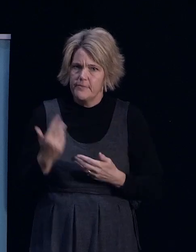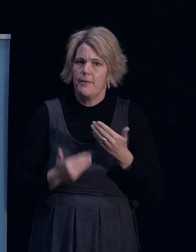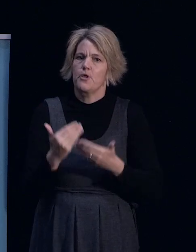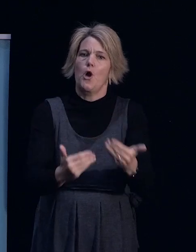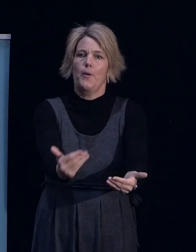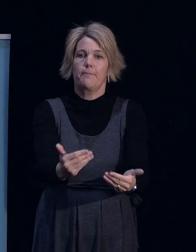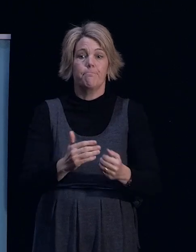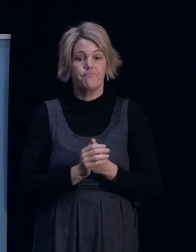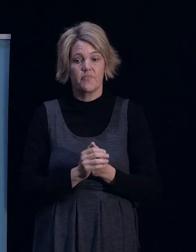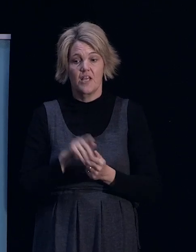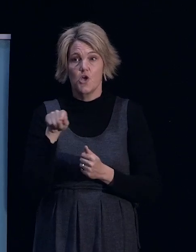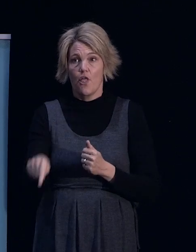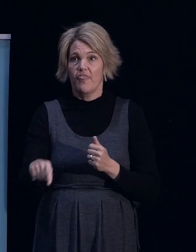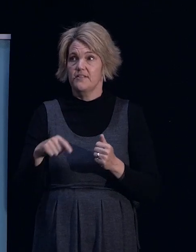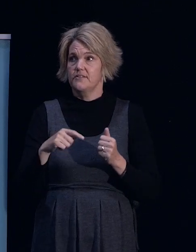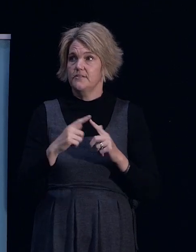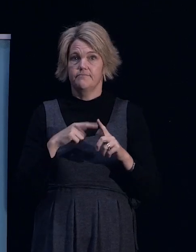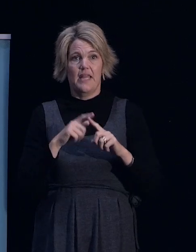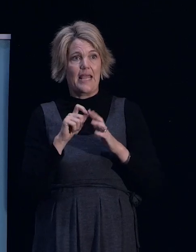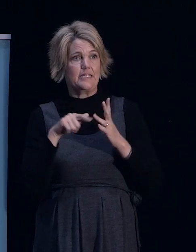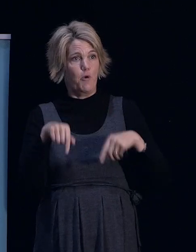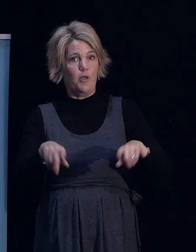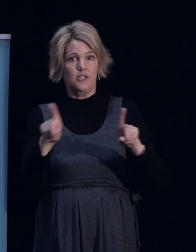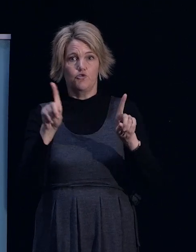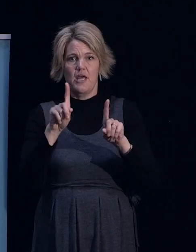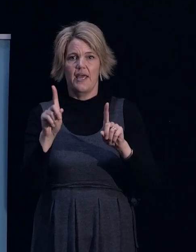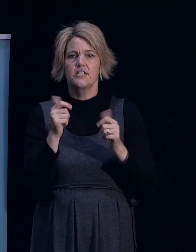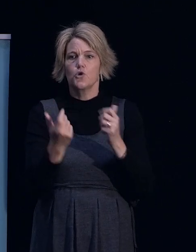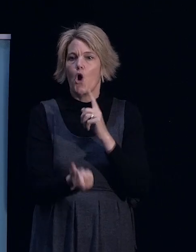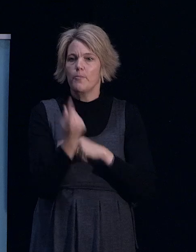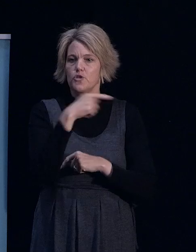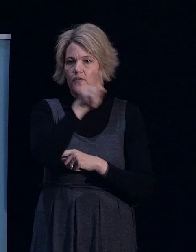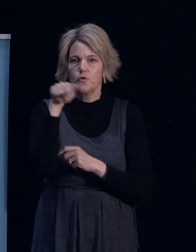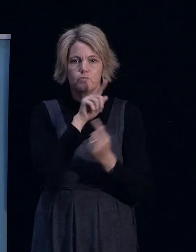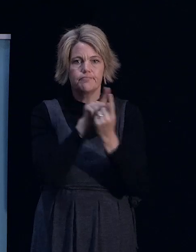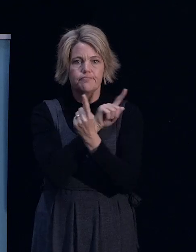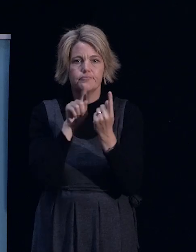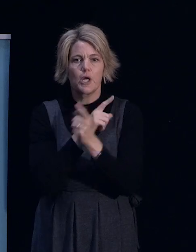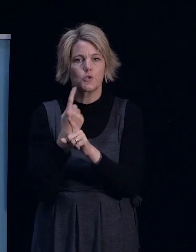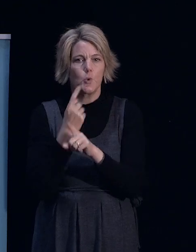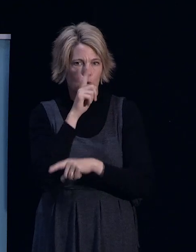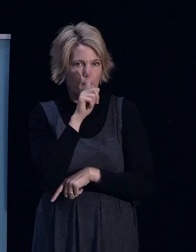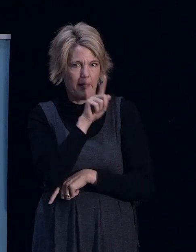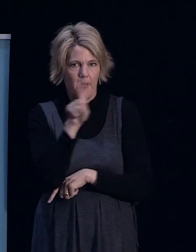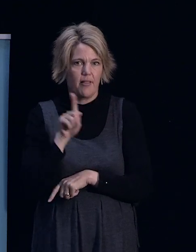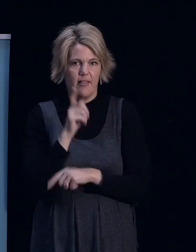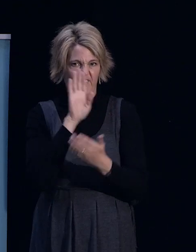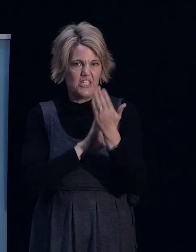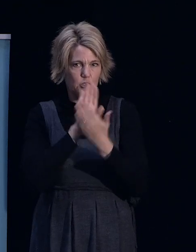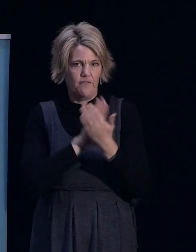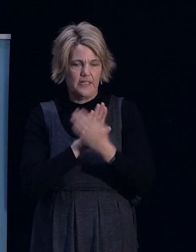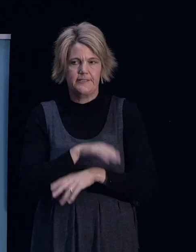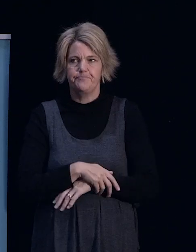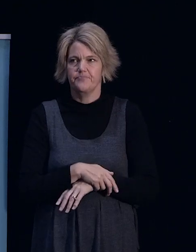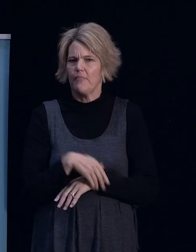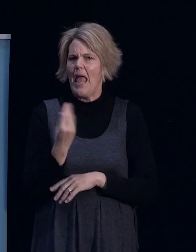is an opportunity for you to go and talk to people. Now I think money is one of those things that people don't like